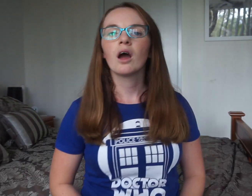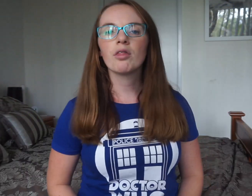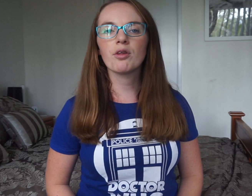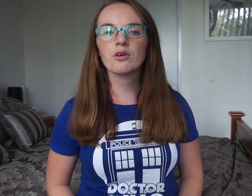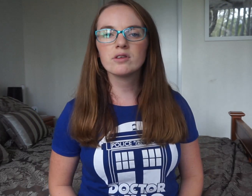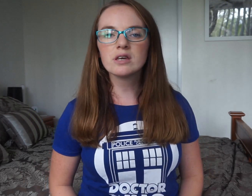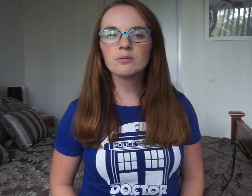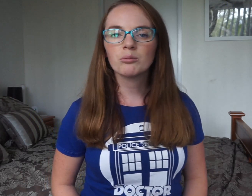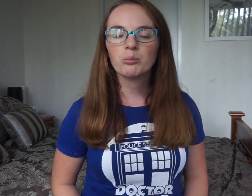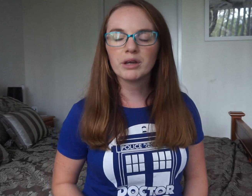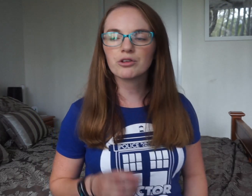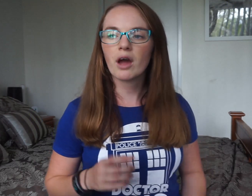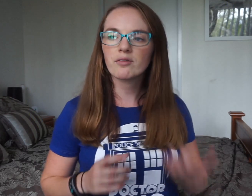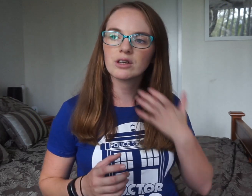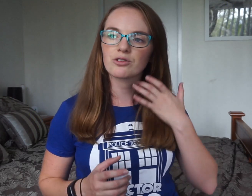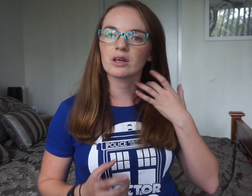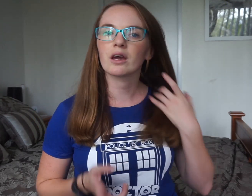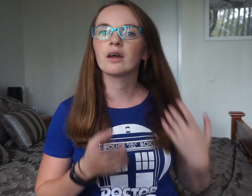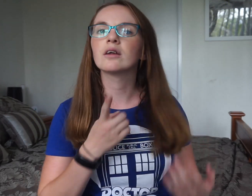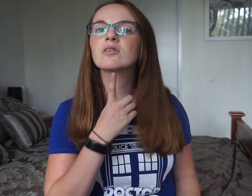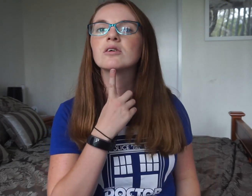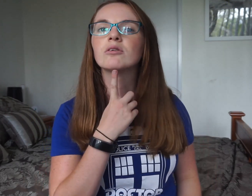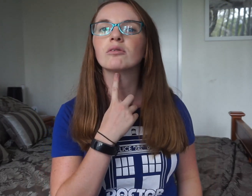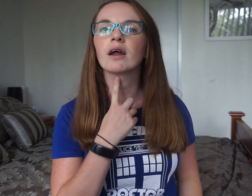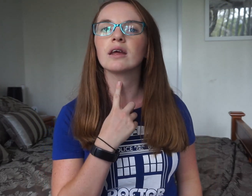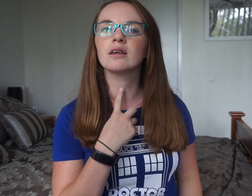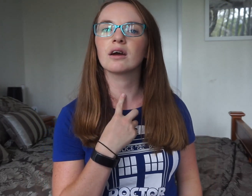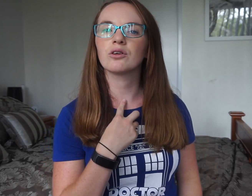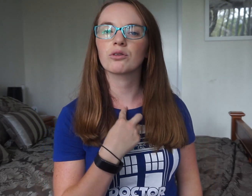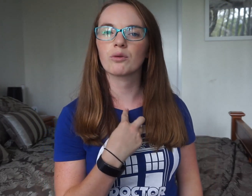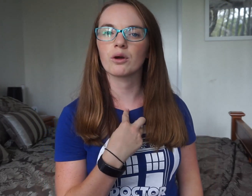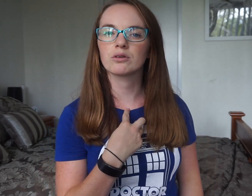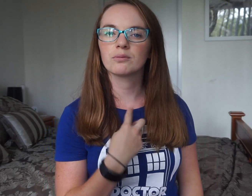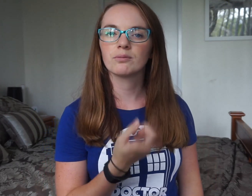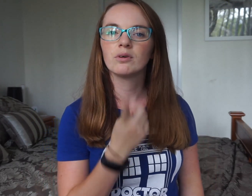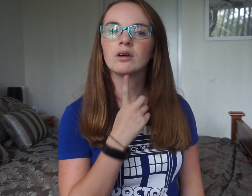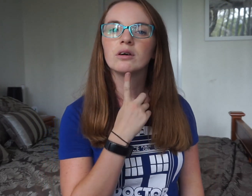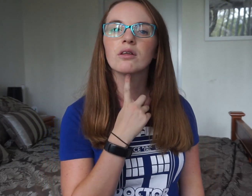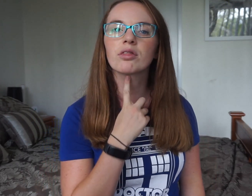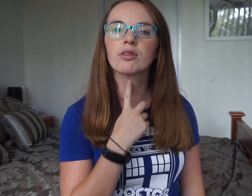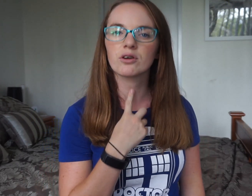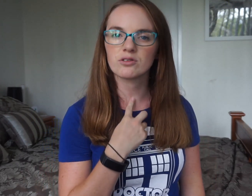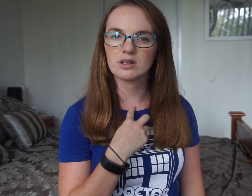Thirsty. Picture having a drink and it's running down your throat. Thirsty.